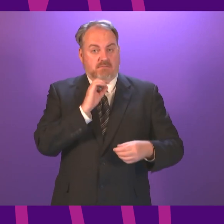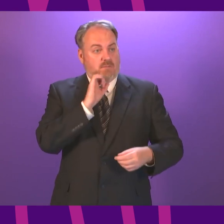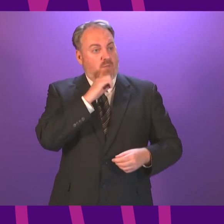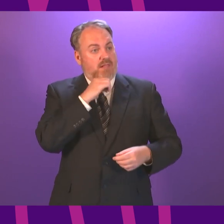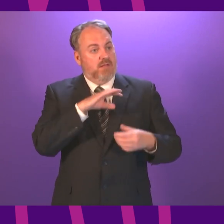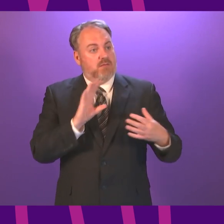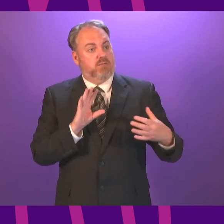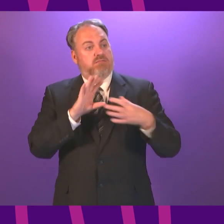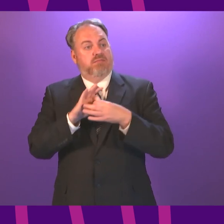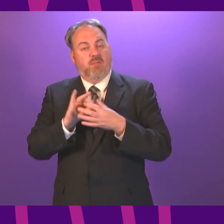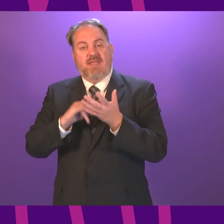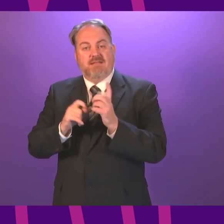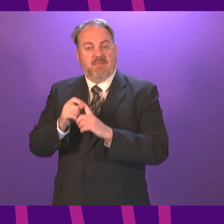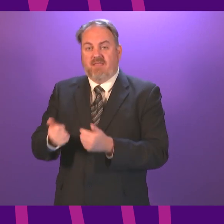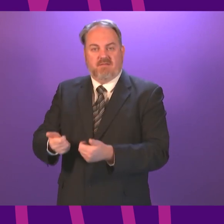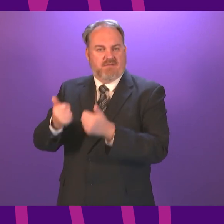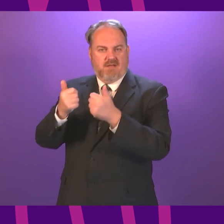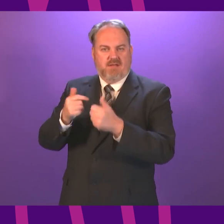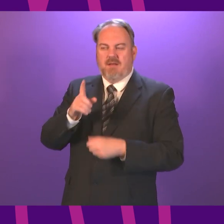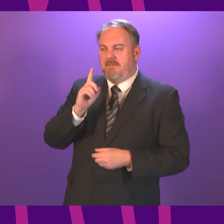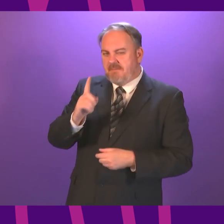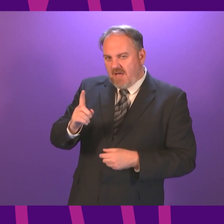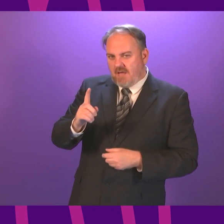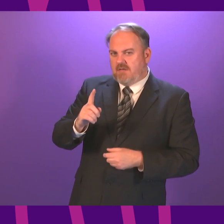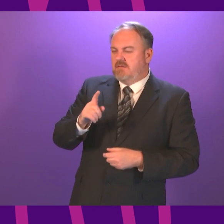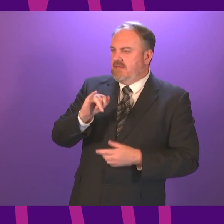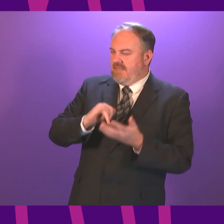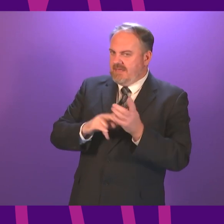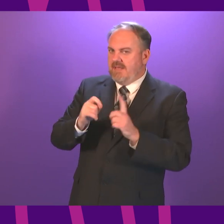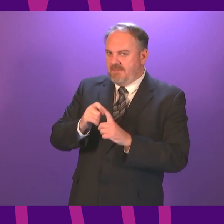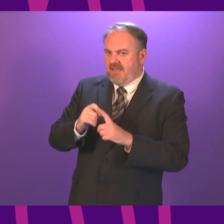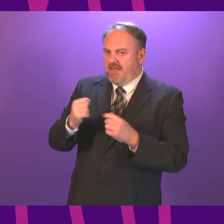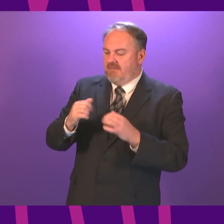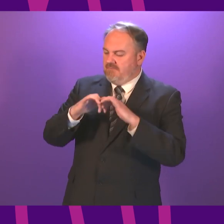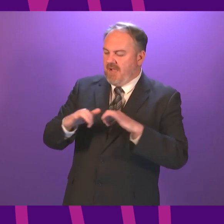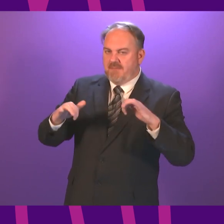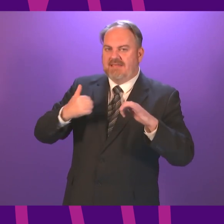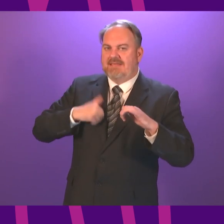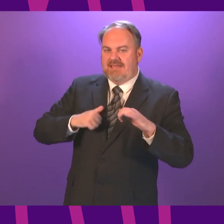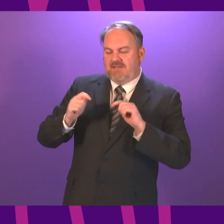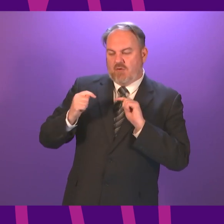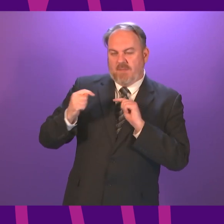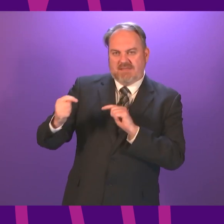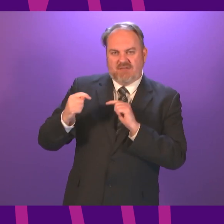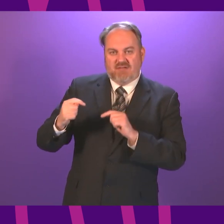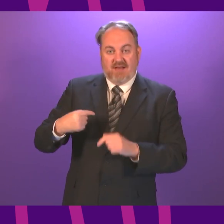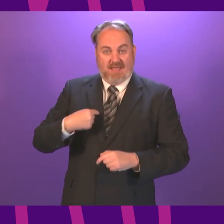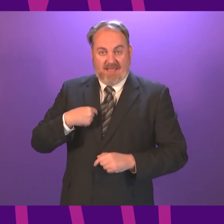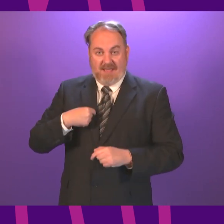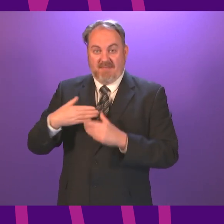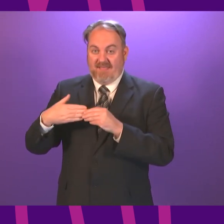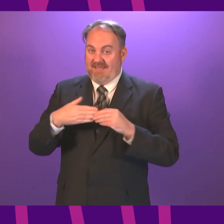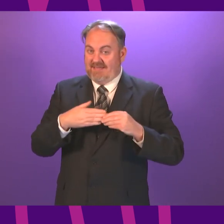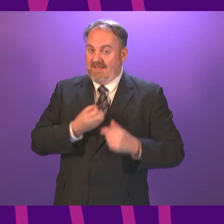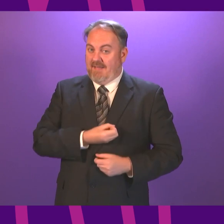needs a bold and ambitious opposition and a credible alternative as Scottish Labour under my leadership is determined